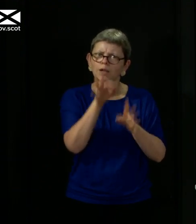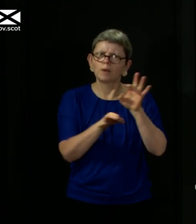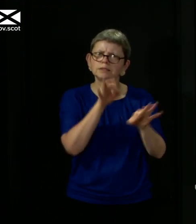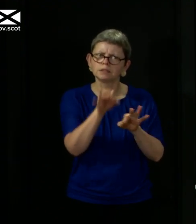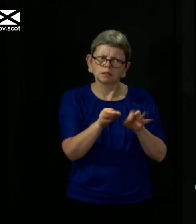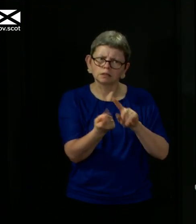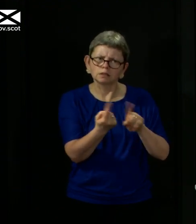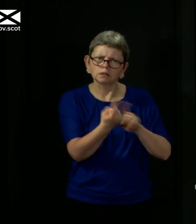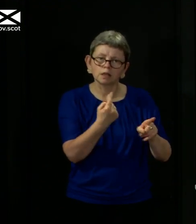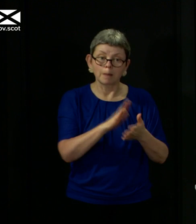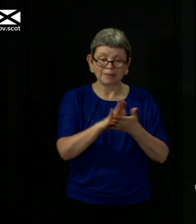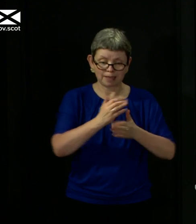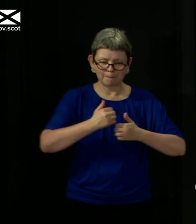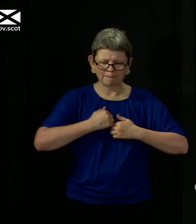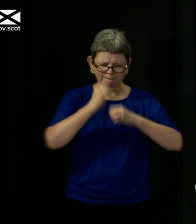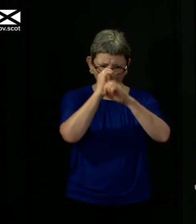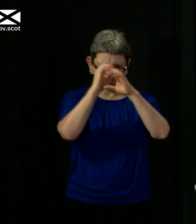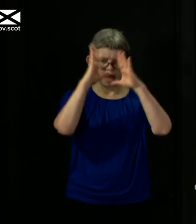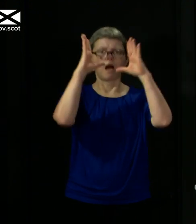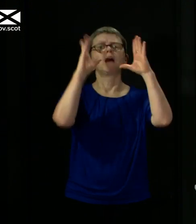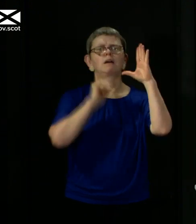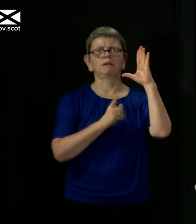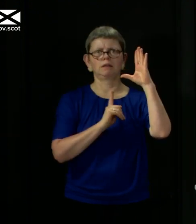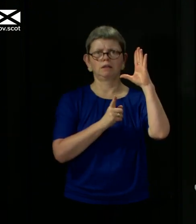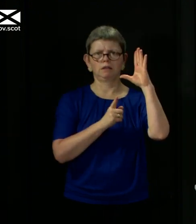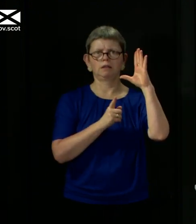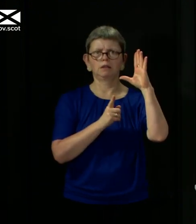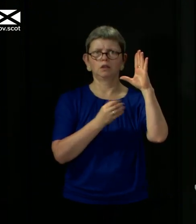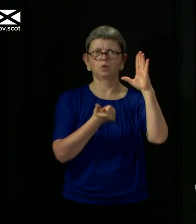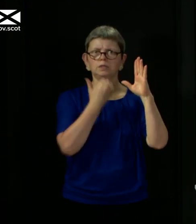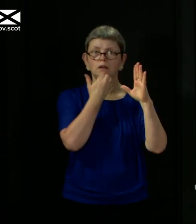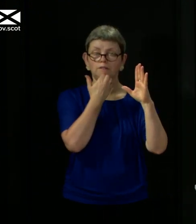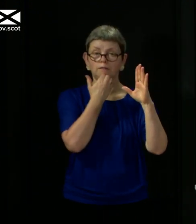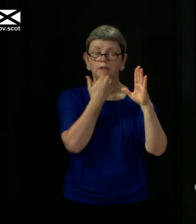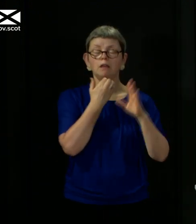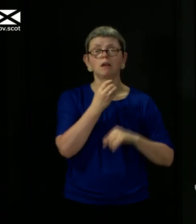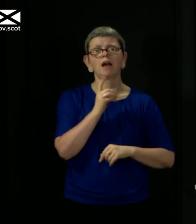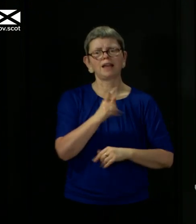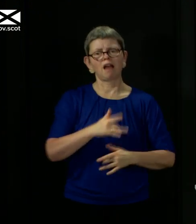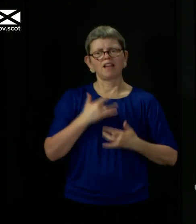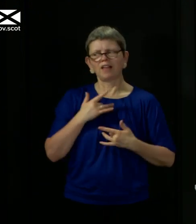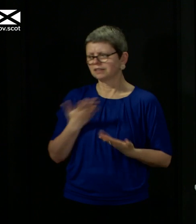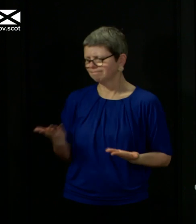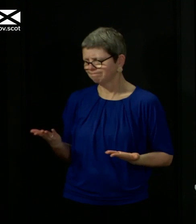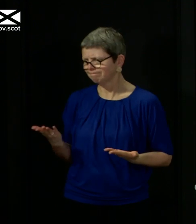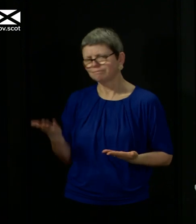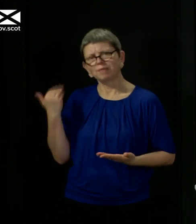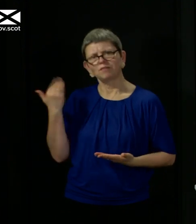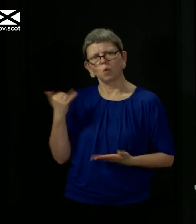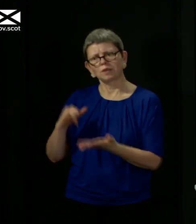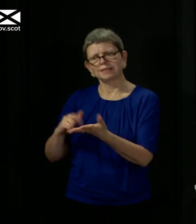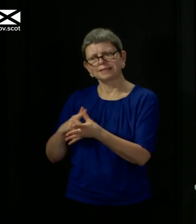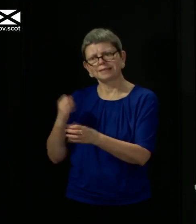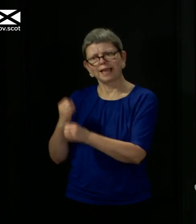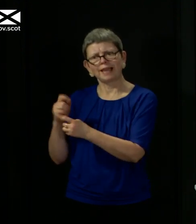my understanding of it is as it needs to be. And that wasn't, I felt, the case earlier on with SAGE.